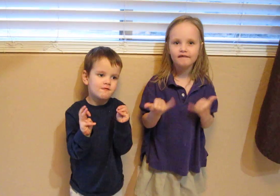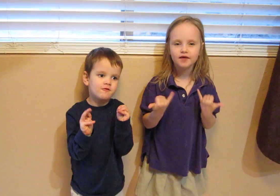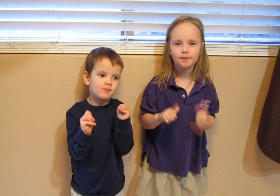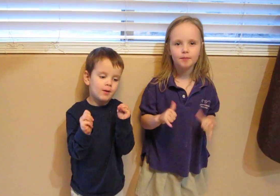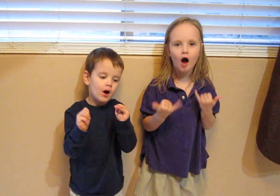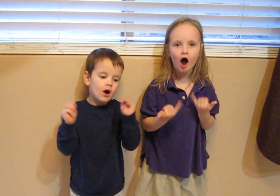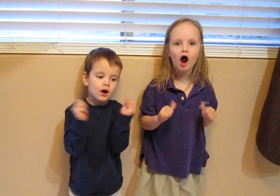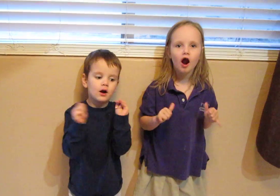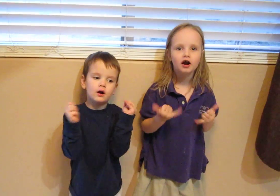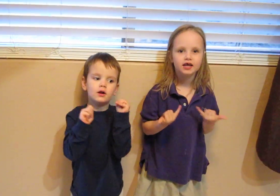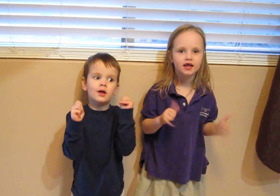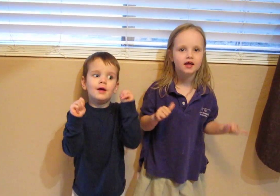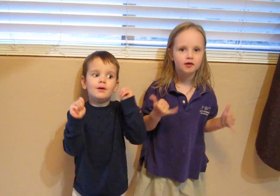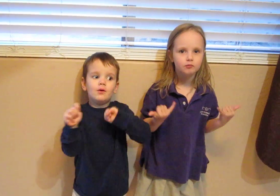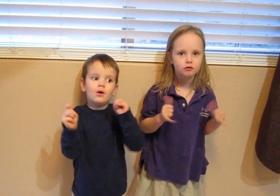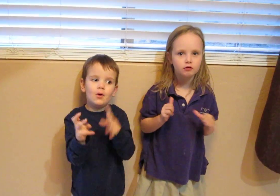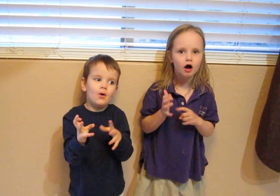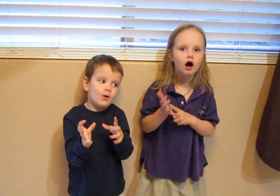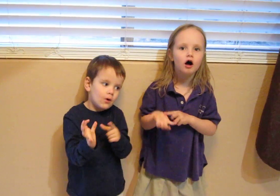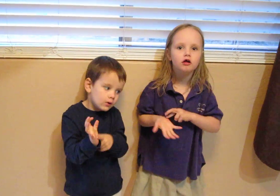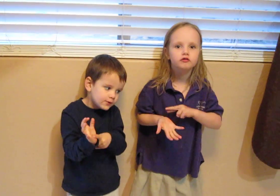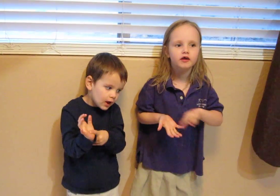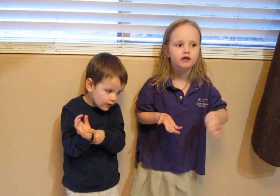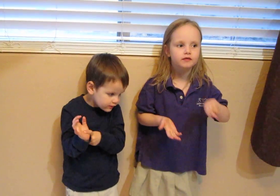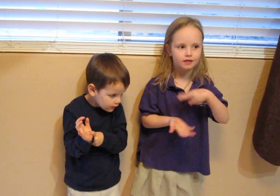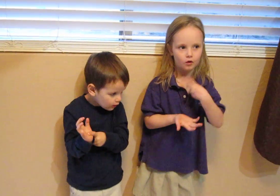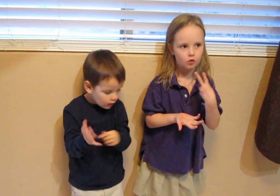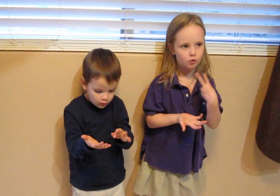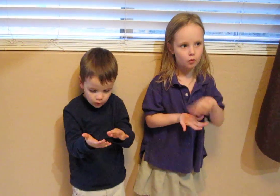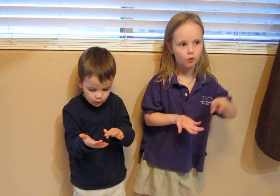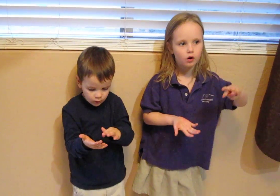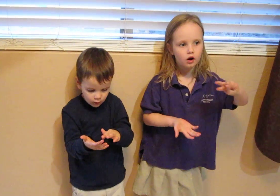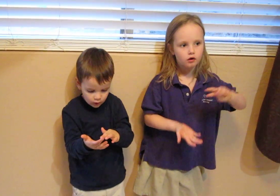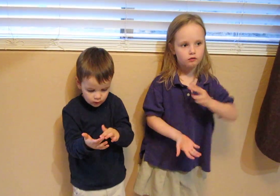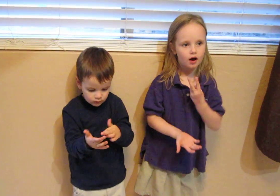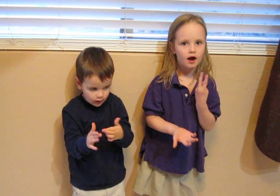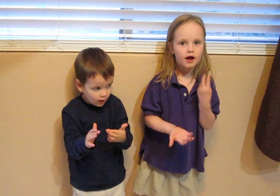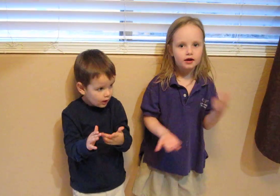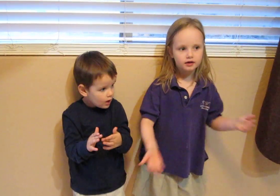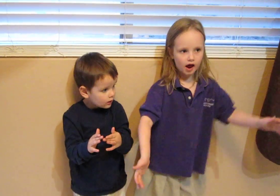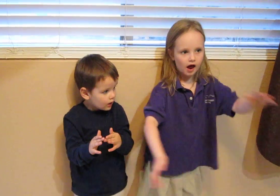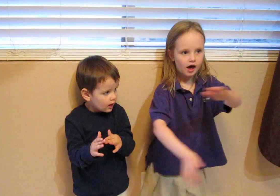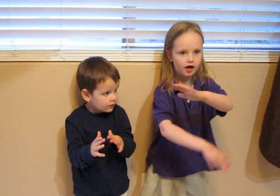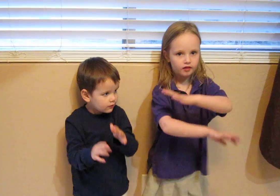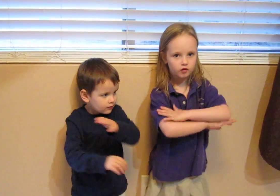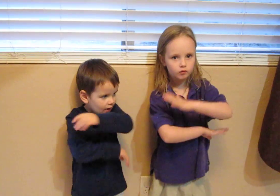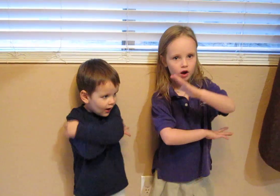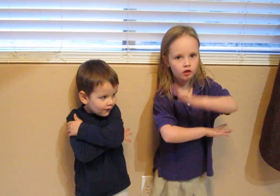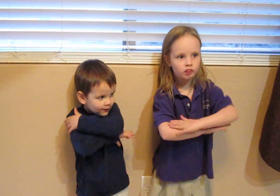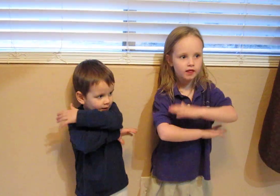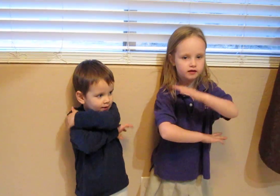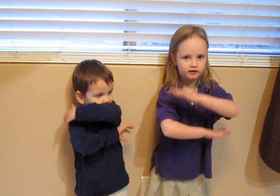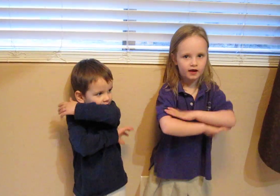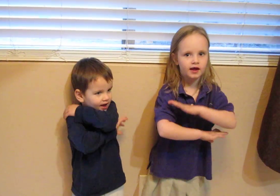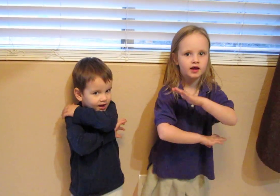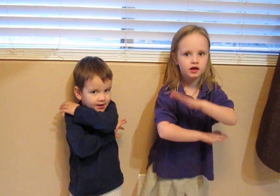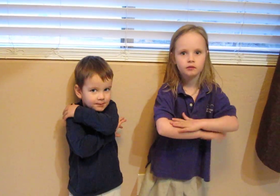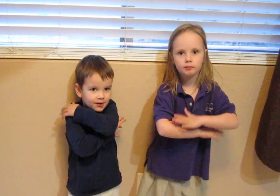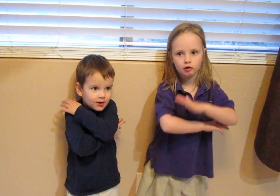a party, so all dance the horah, dance around the table,